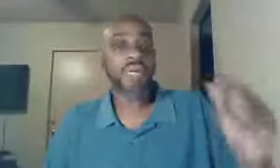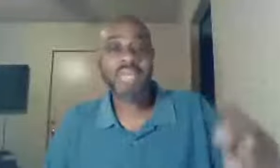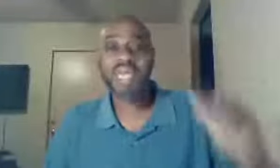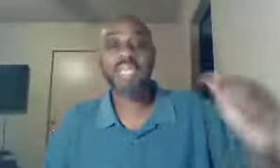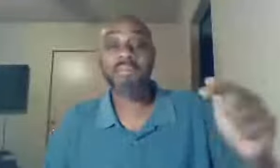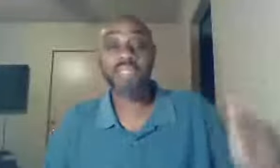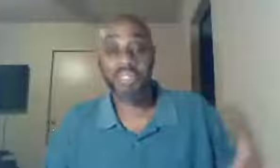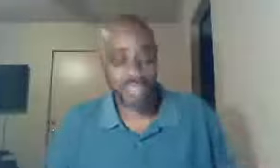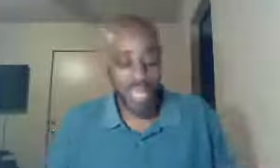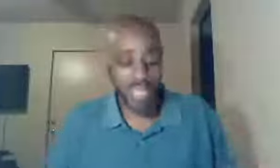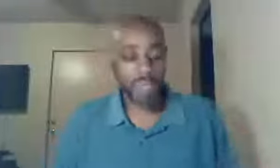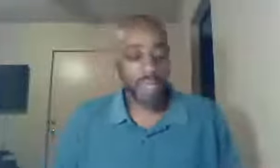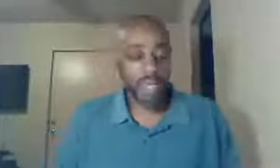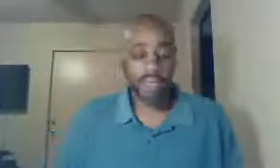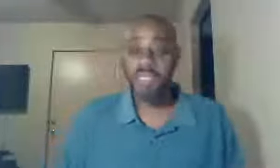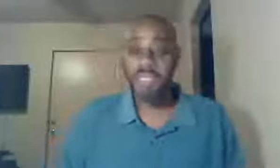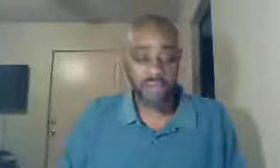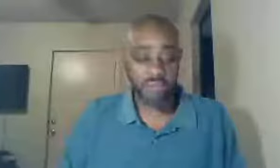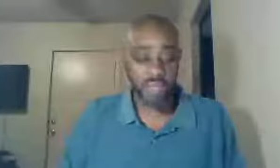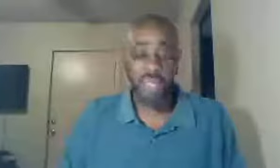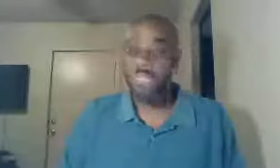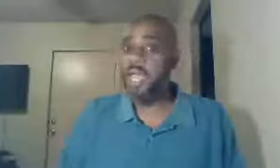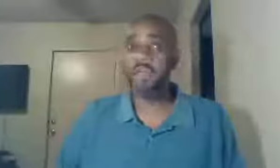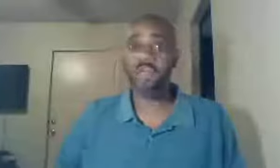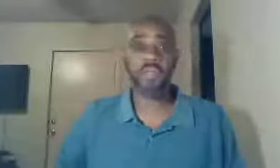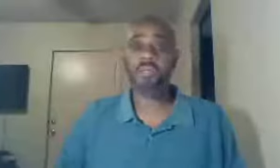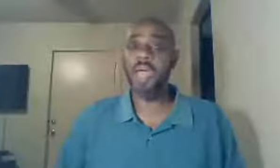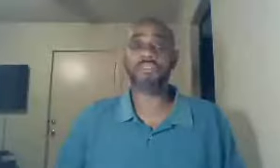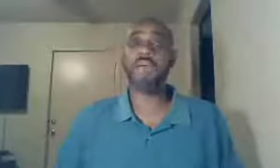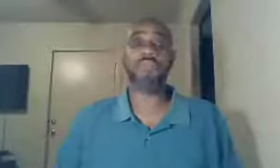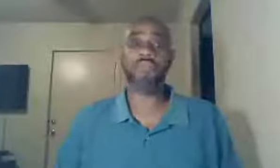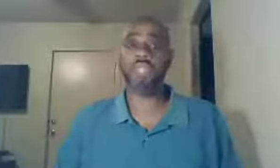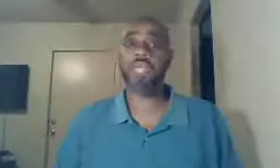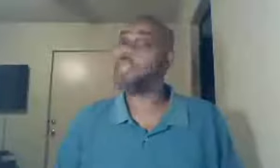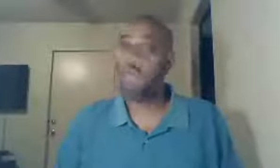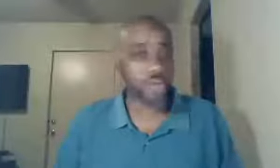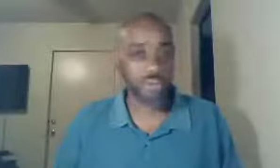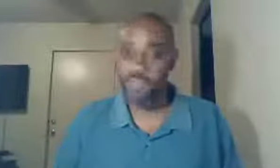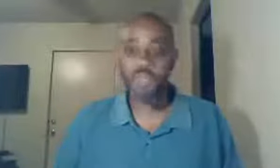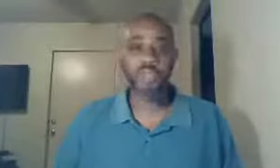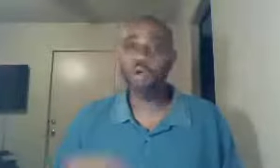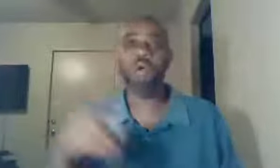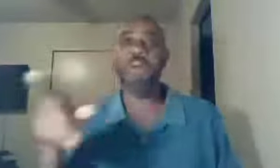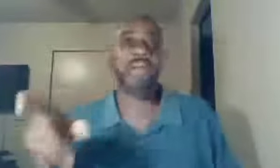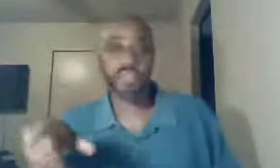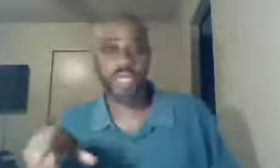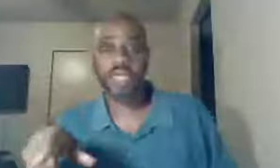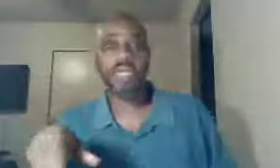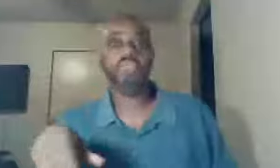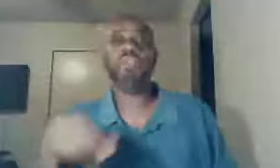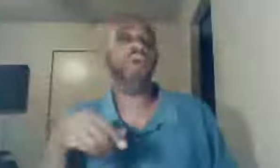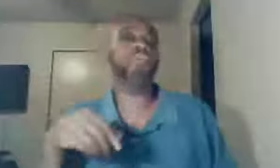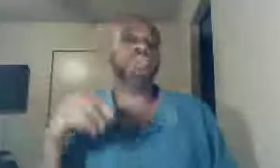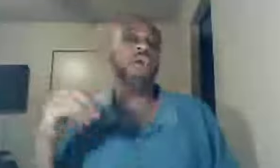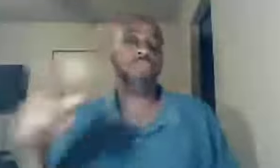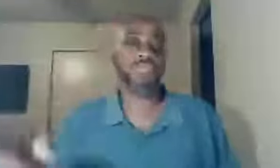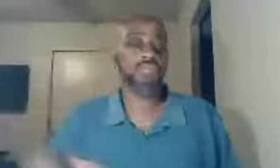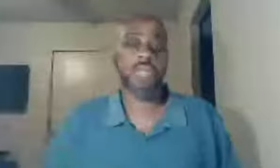again, let me just say, I'll be careful then, yeah, Pastor Matthew said, no, don't go back and say, to Noel Jones, and say